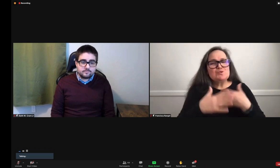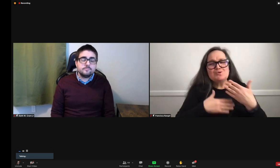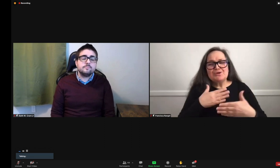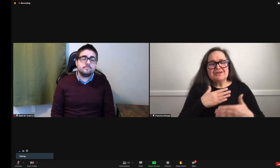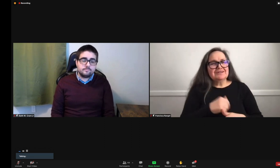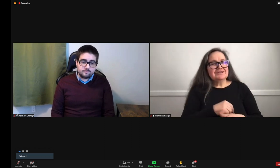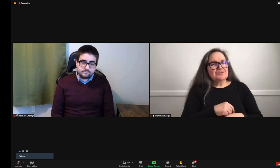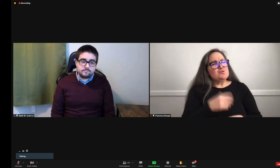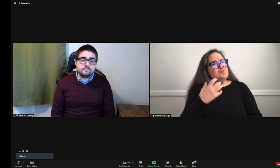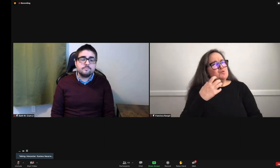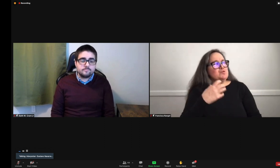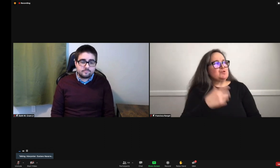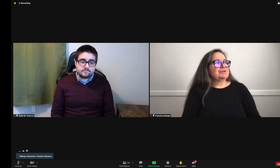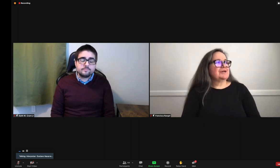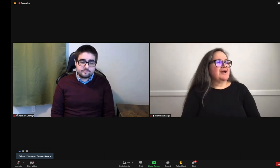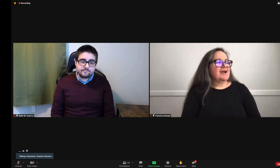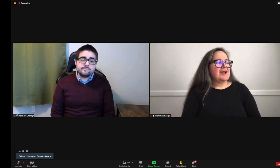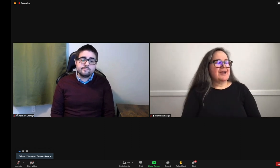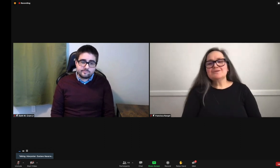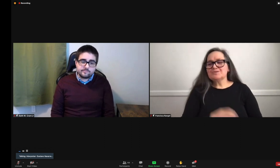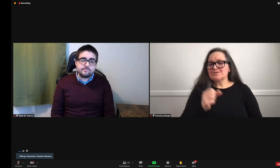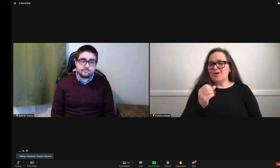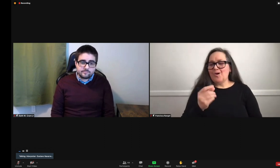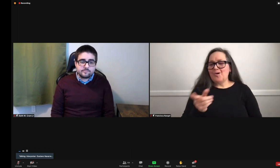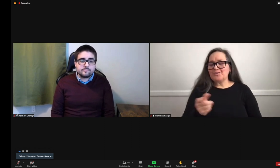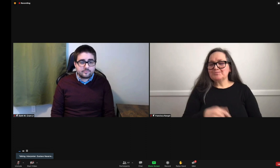It does take time to unpack and be able to put into paper.